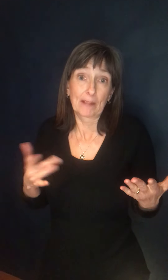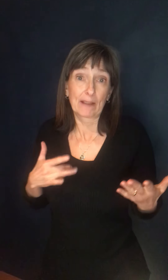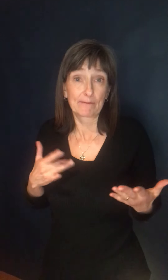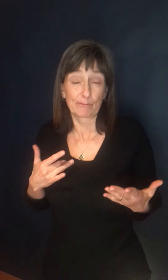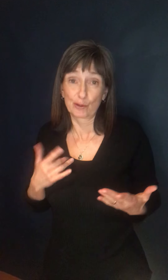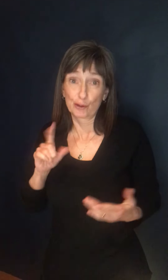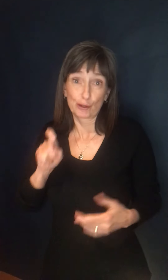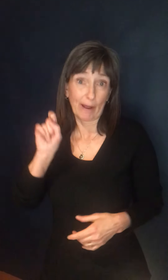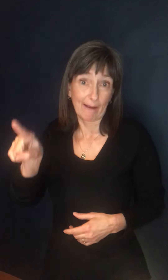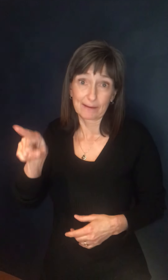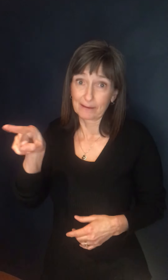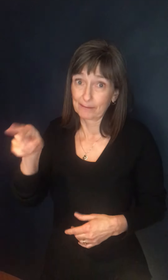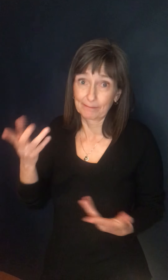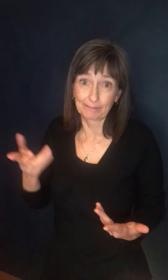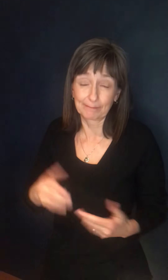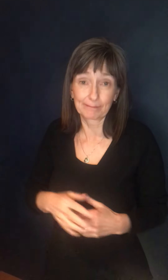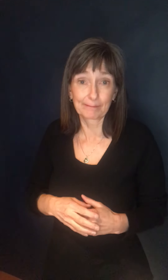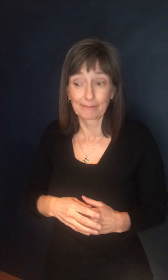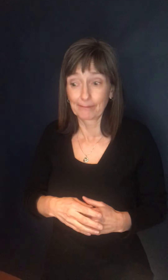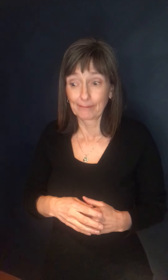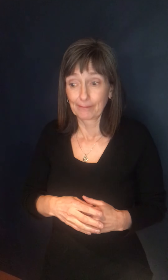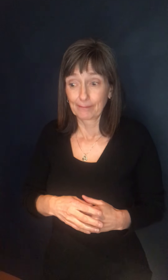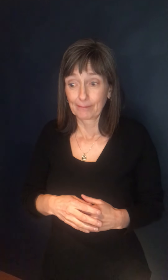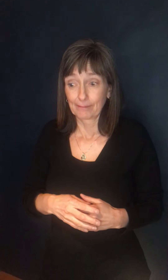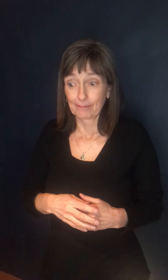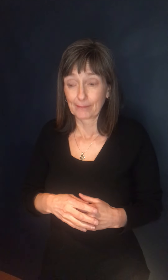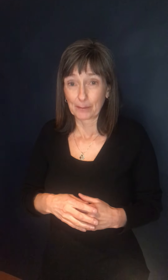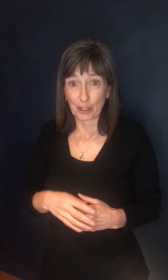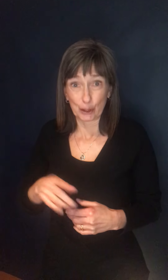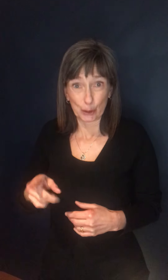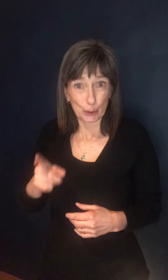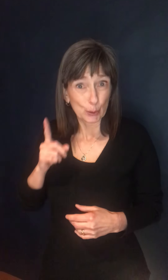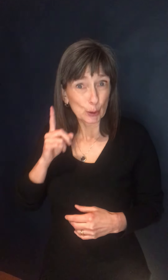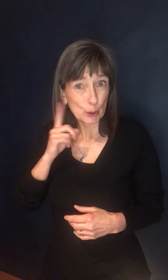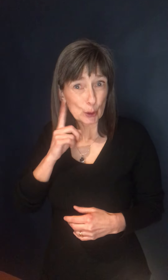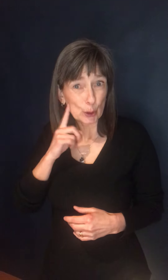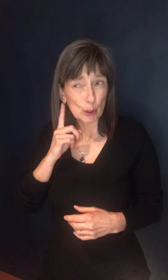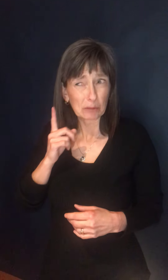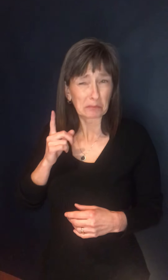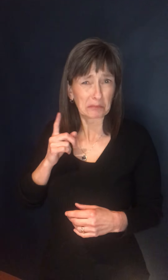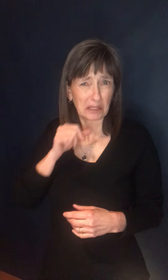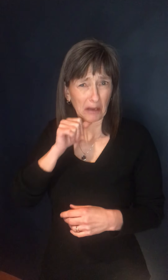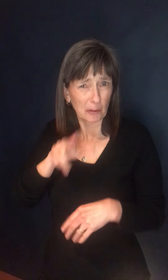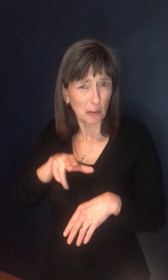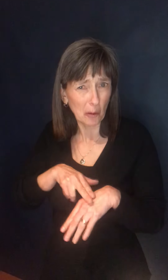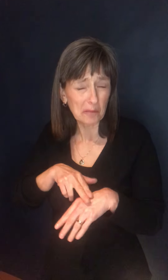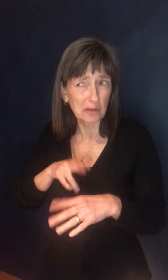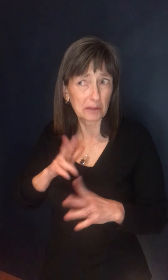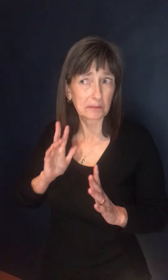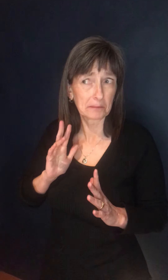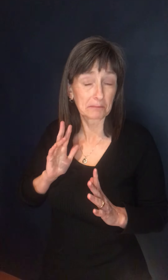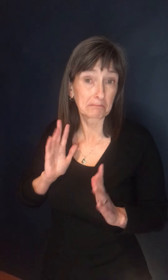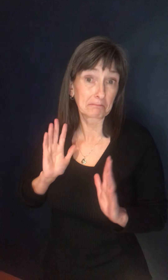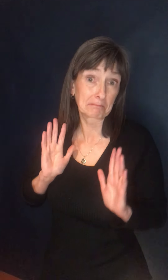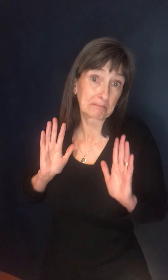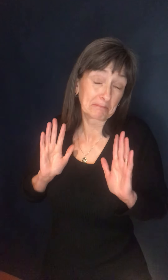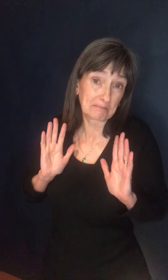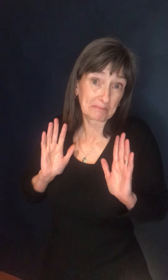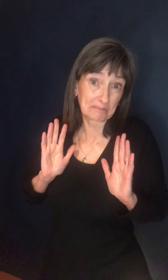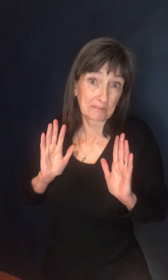them about it, but it's always troubling when you hear things, uh, that are outside the norm, but, uh, I understand Elections NL is handling it now